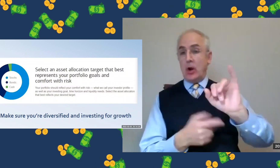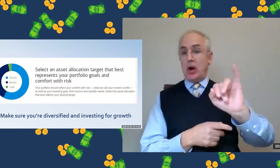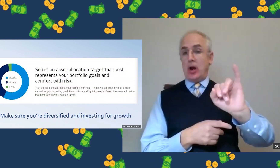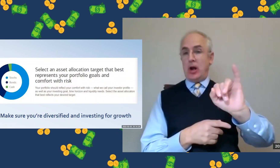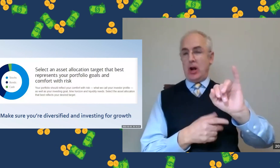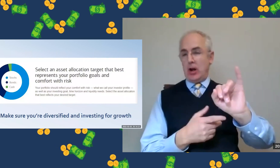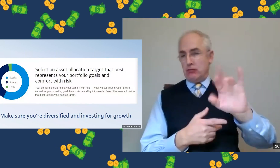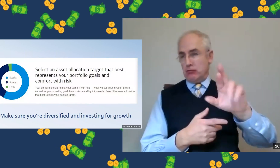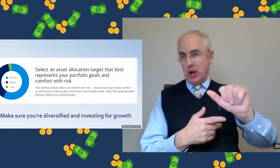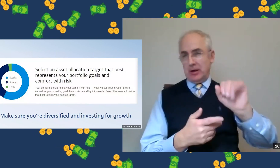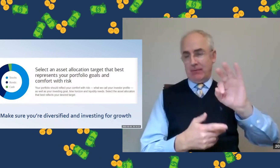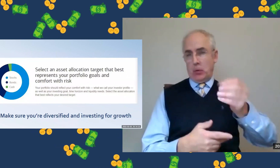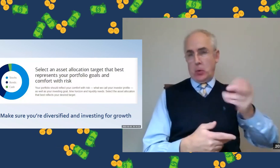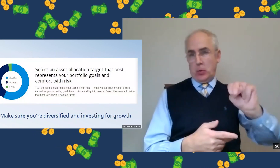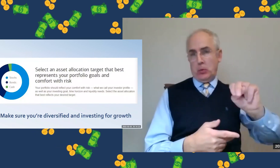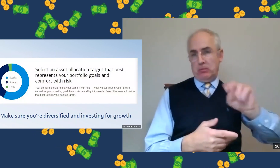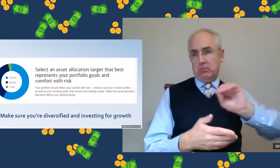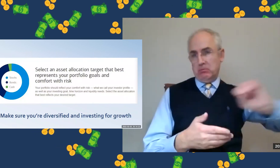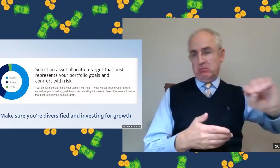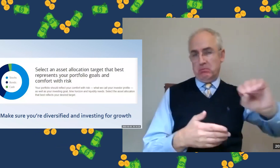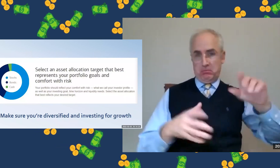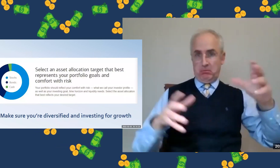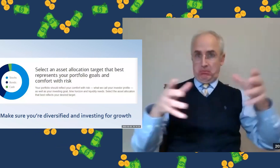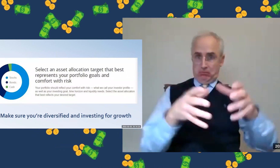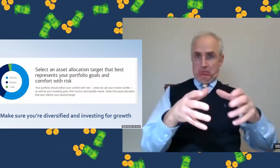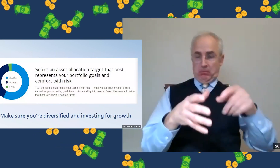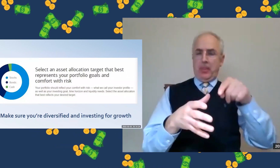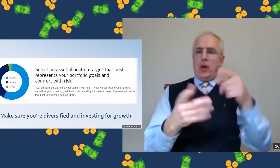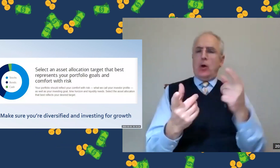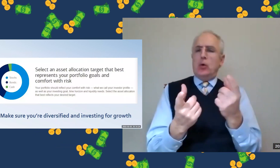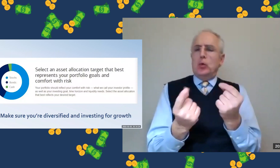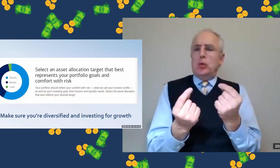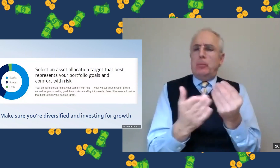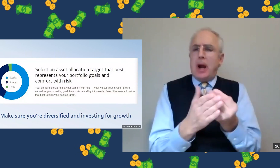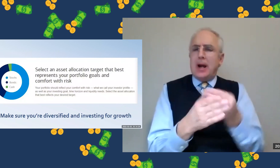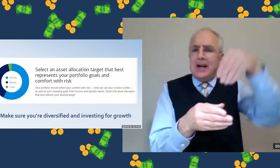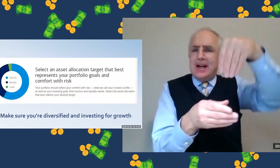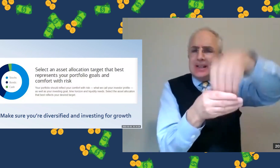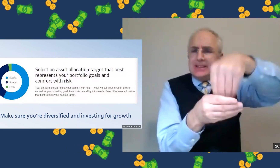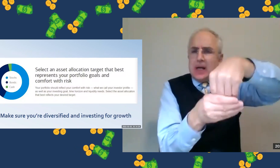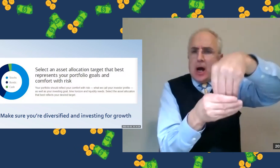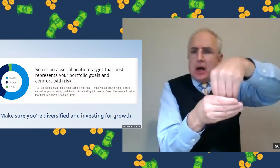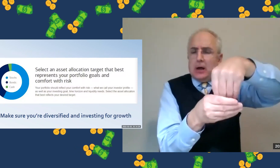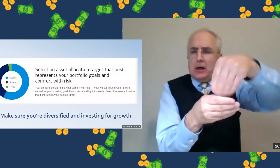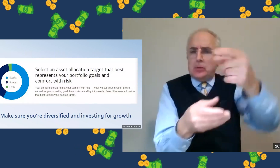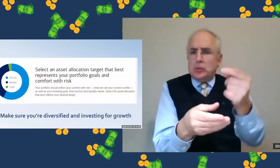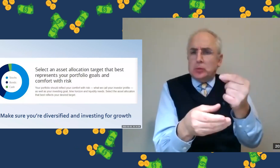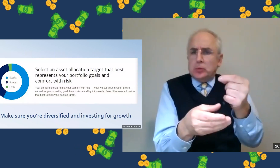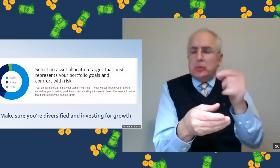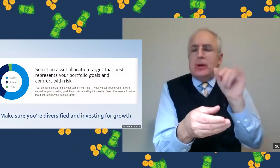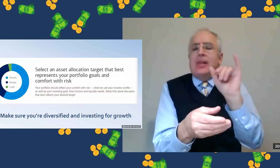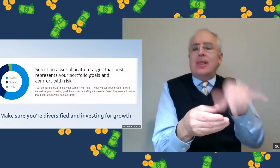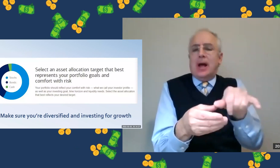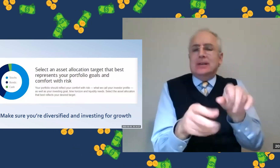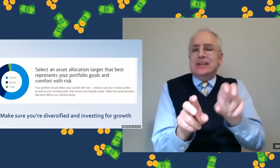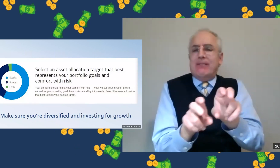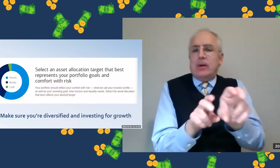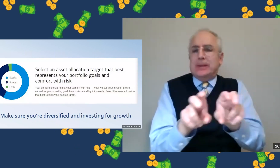401k, a 403b, or an IRA, an individual account of your own. Once the money is in the